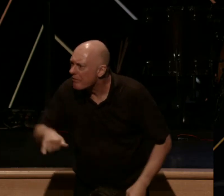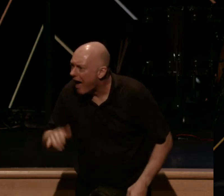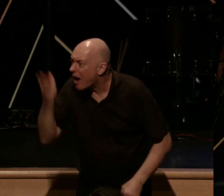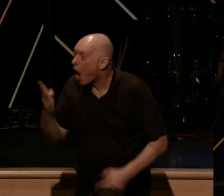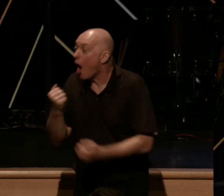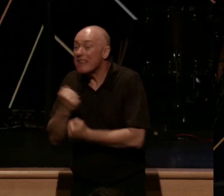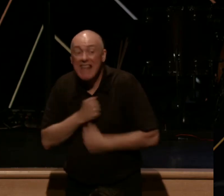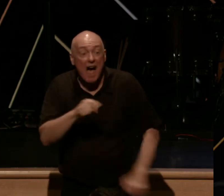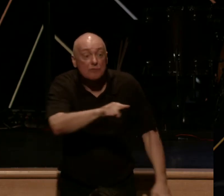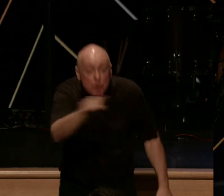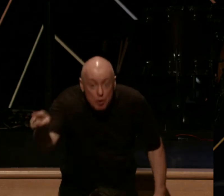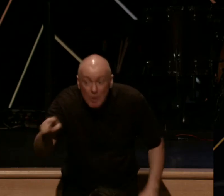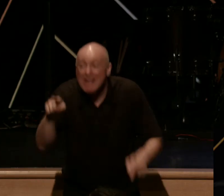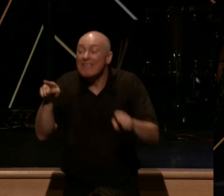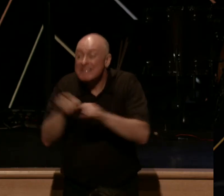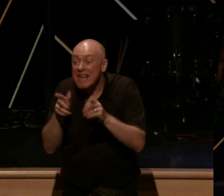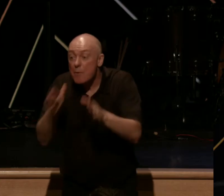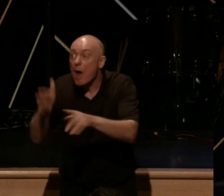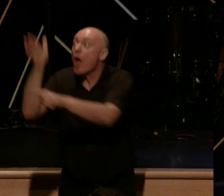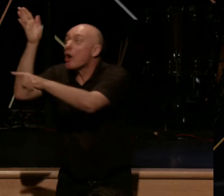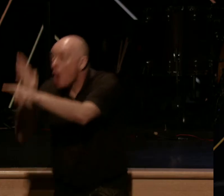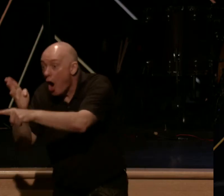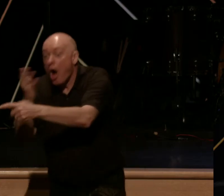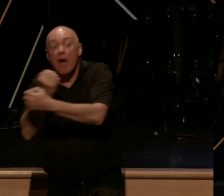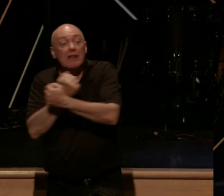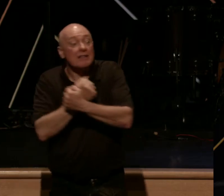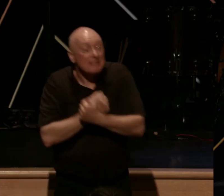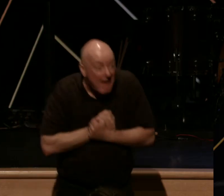you the way that God loves God.